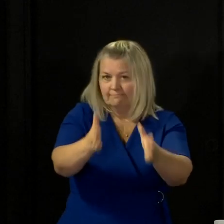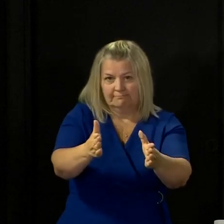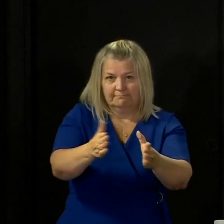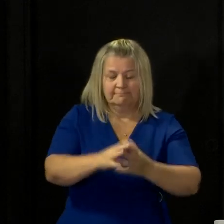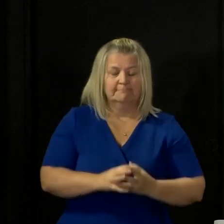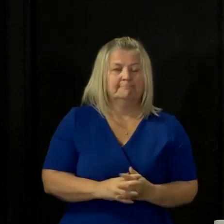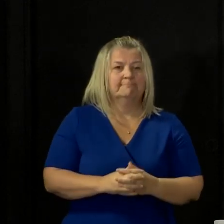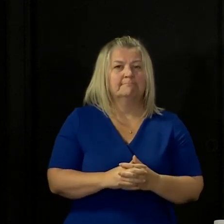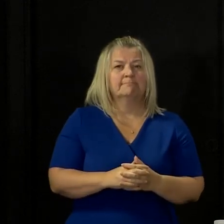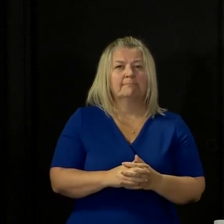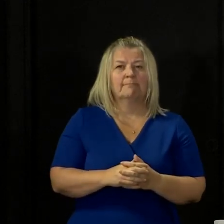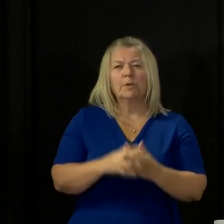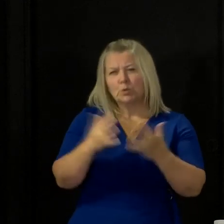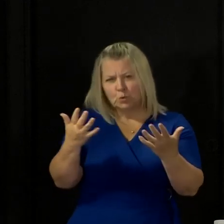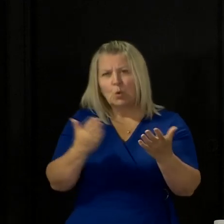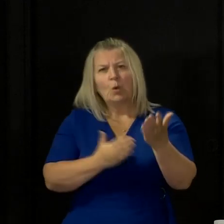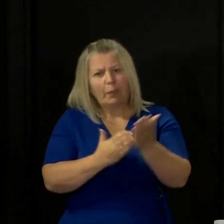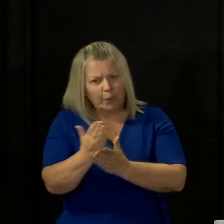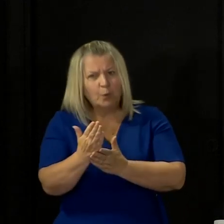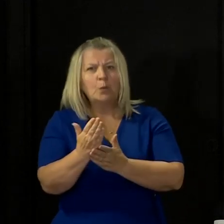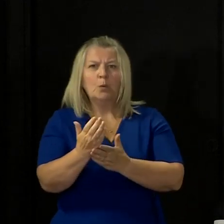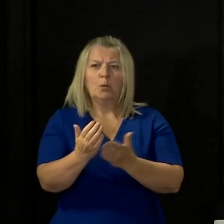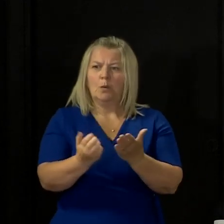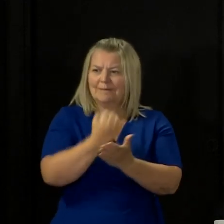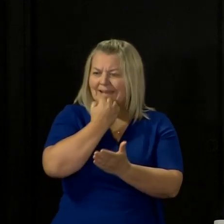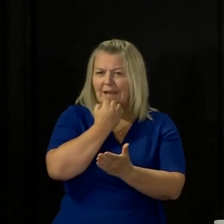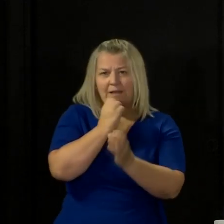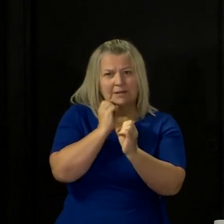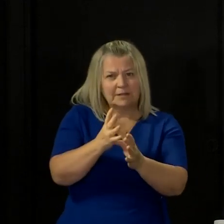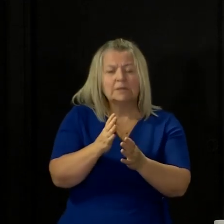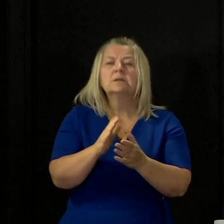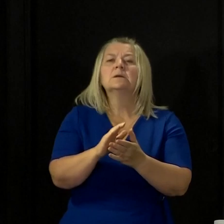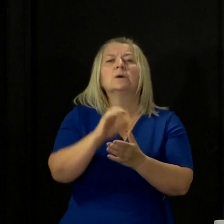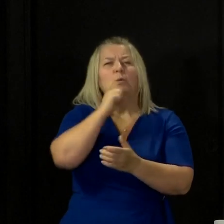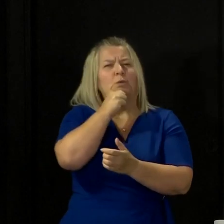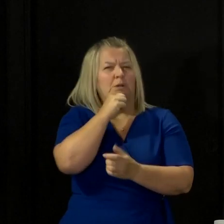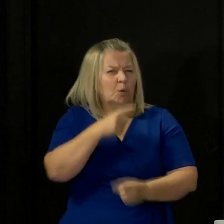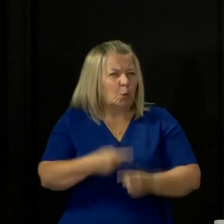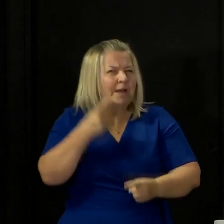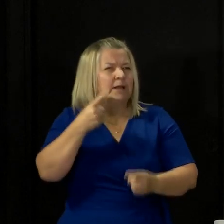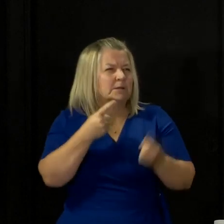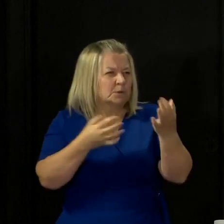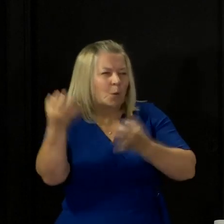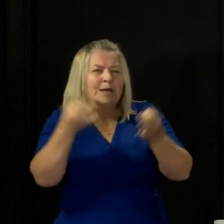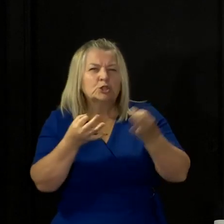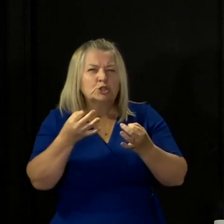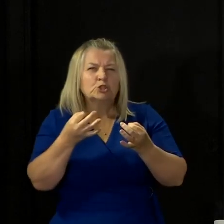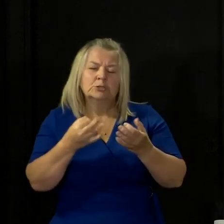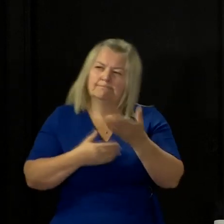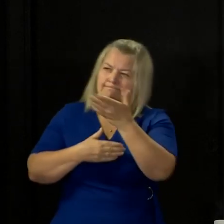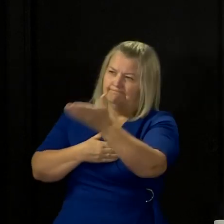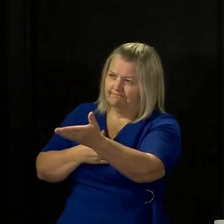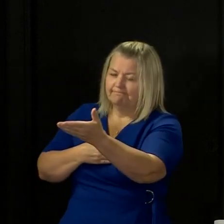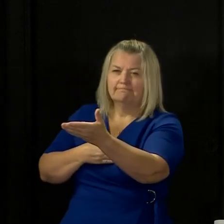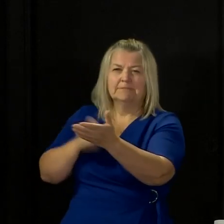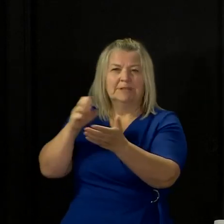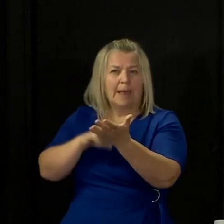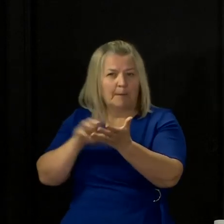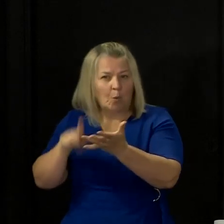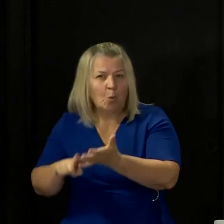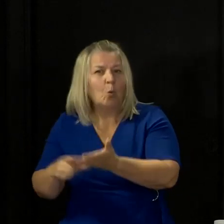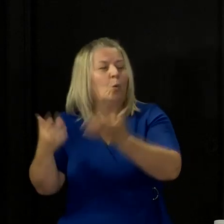Now, given the time I've taken to go through that update today, we're going to move straight to questions. But of course, the Chief Medical Officer and the Health Secretary